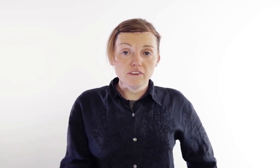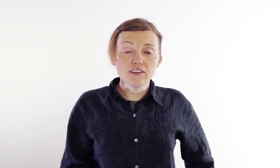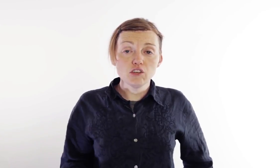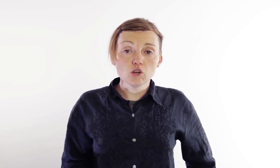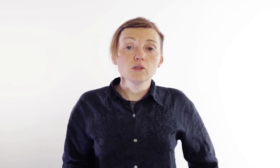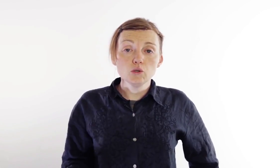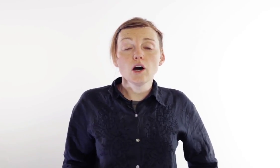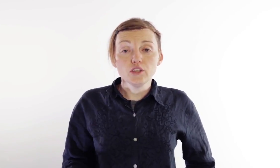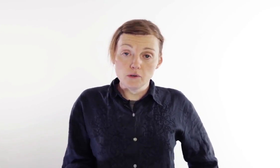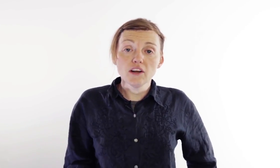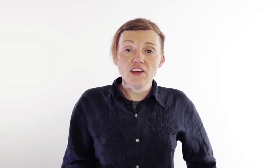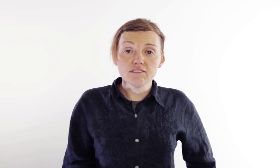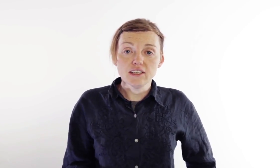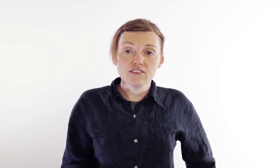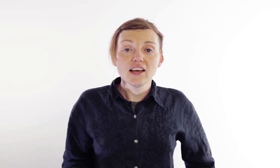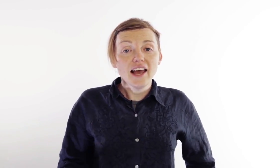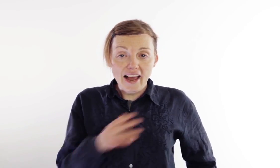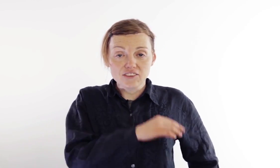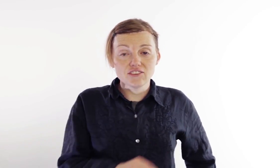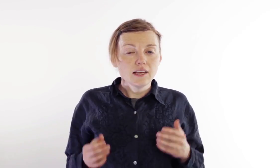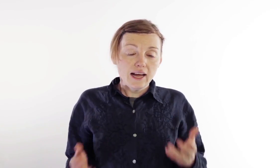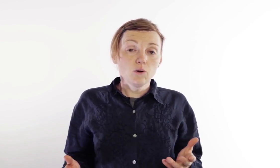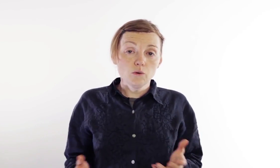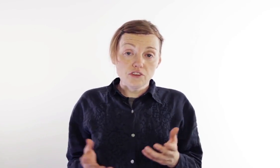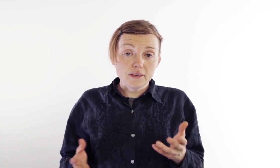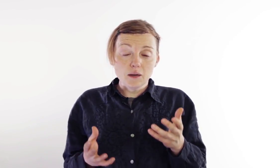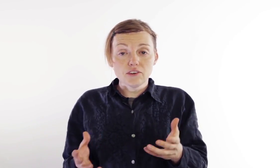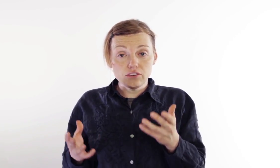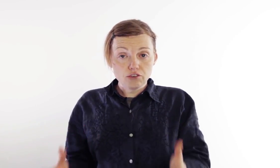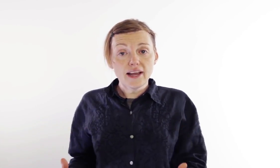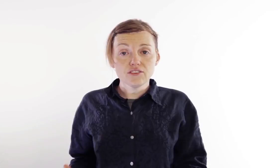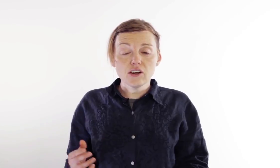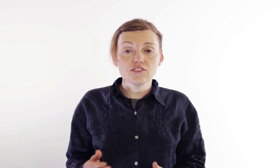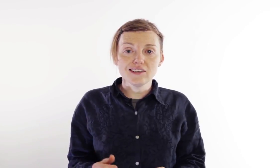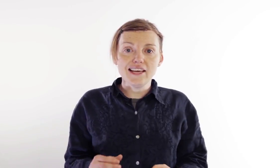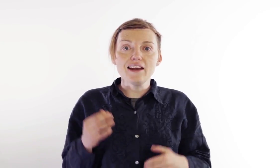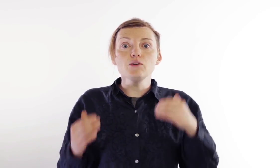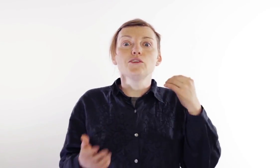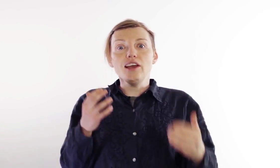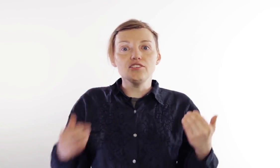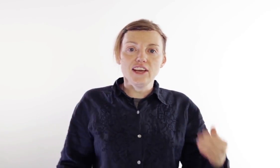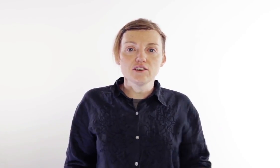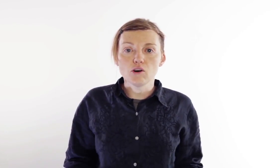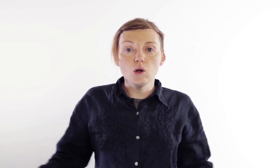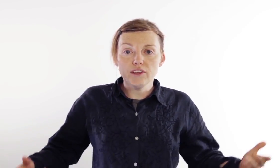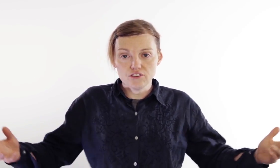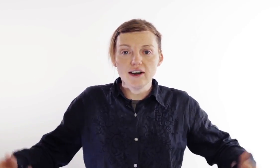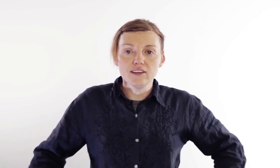fans and notable UConn human rights advocates, asks how when someone comes out as trans, they're not suddenly everyone's educator for all things trans.